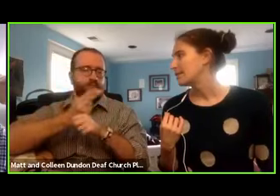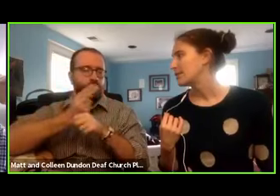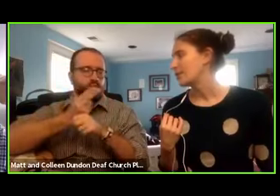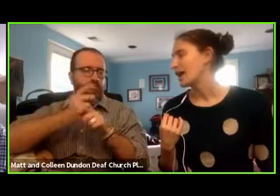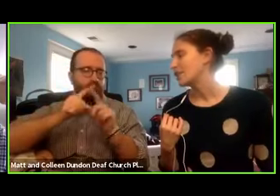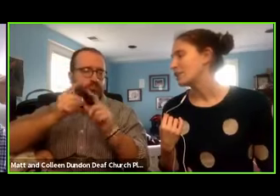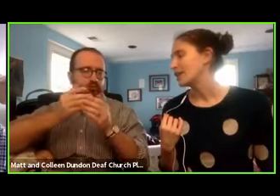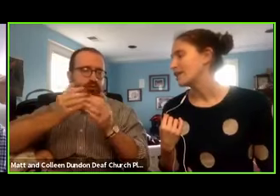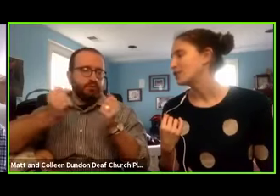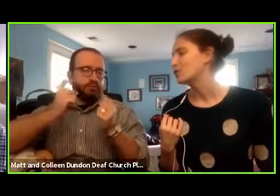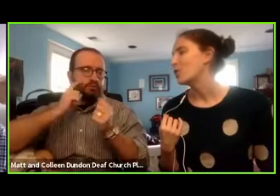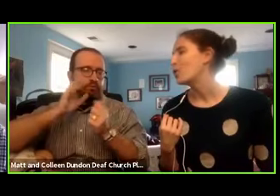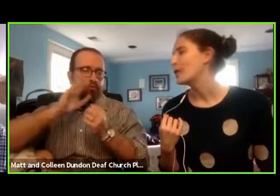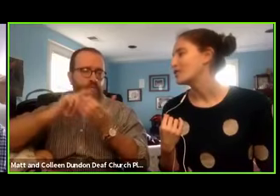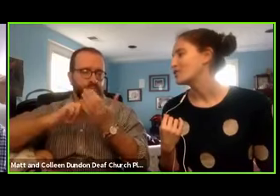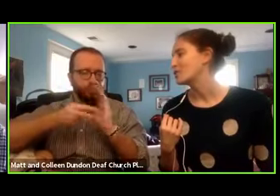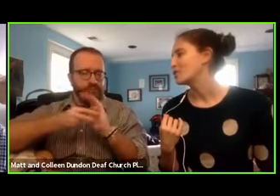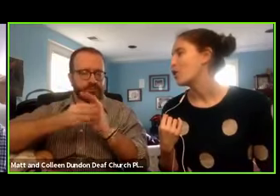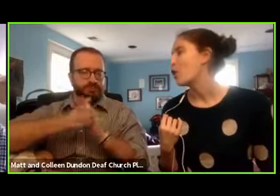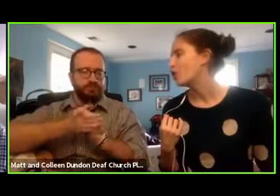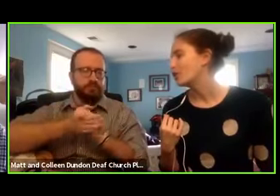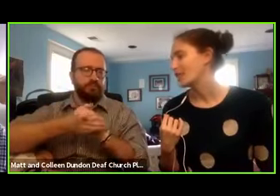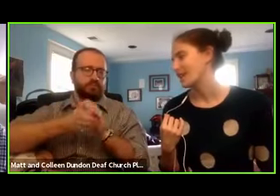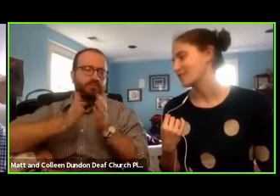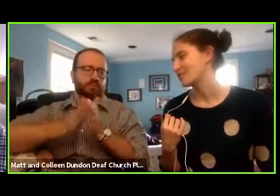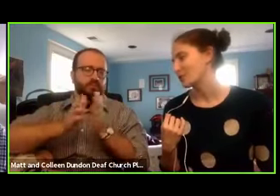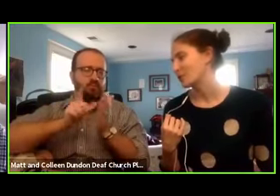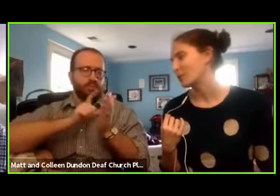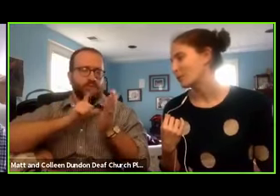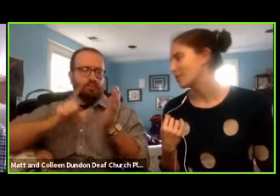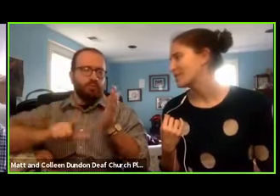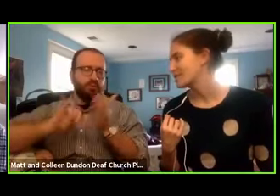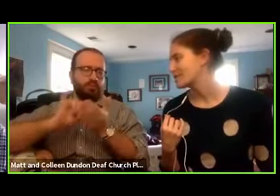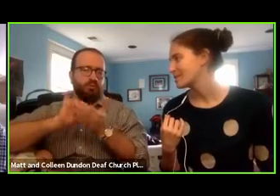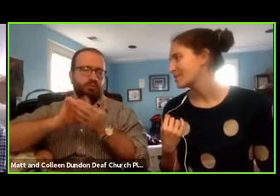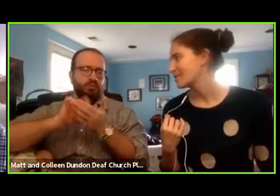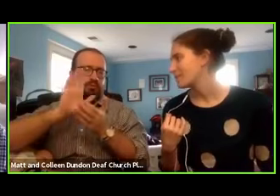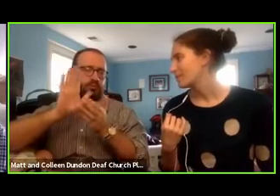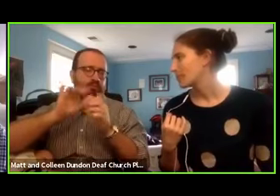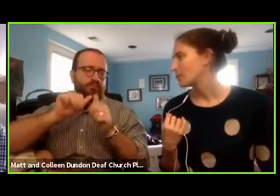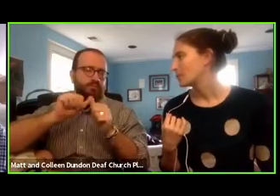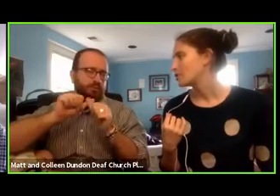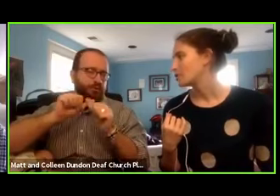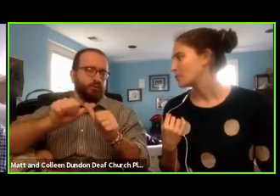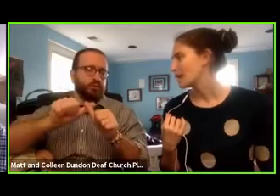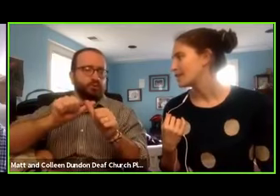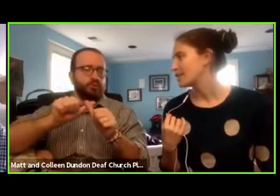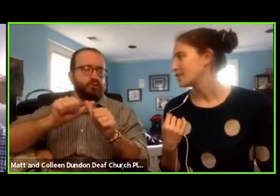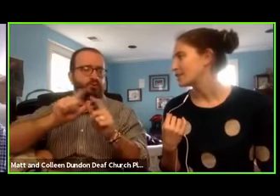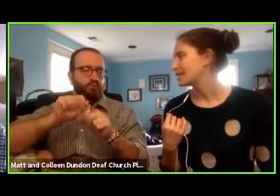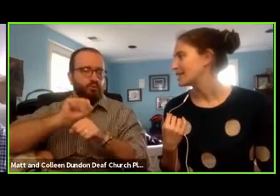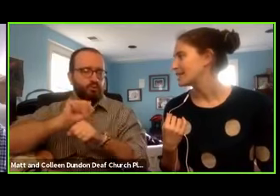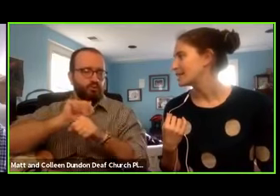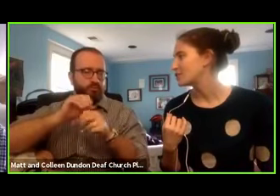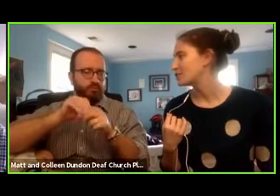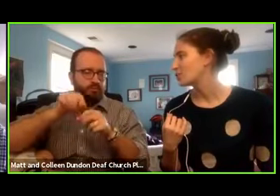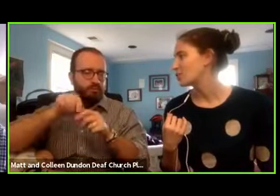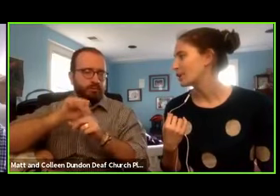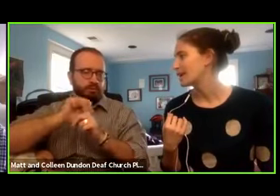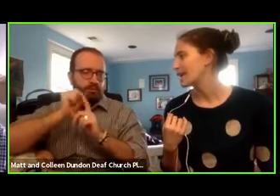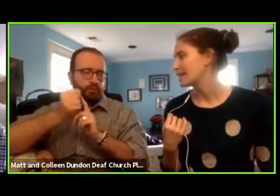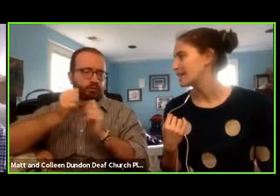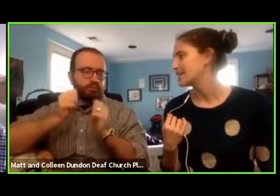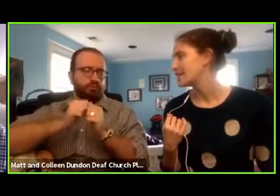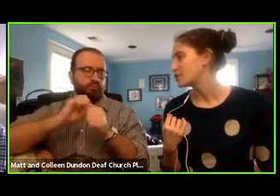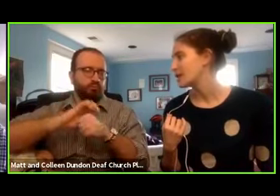You know, I know that you always use all things for your purpose. Lord, we just pray that you would continue to